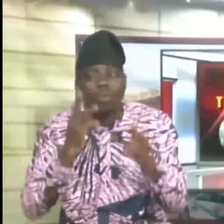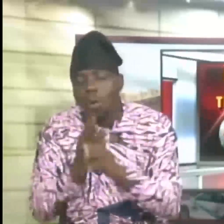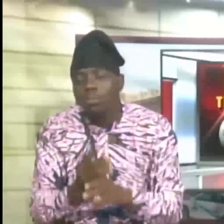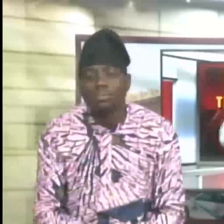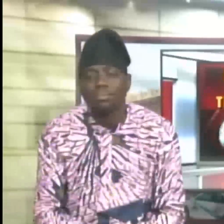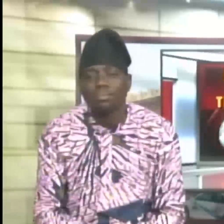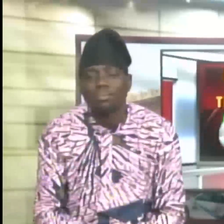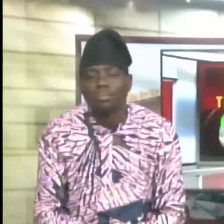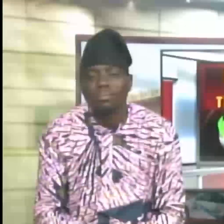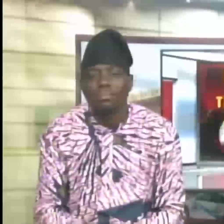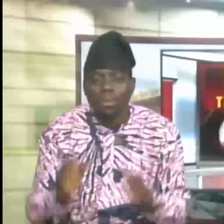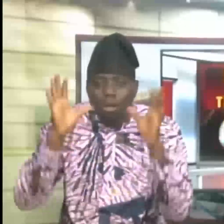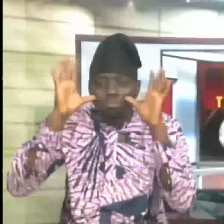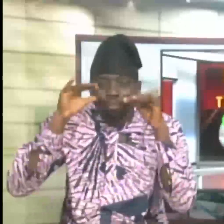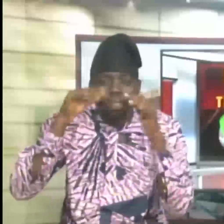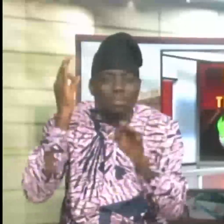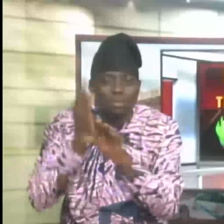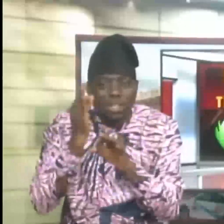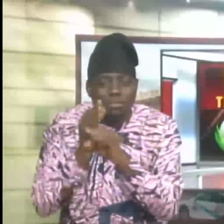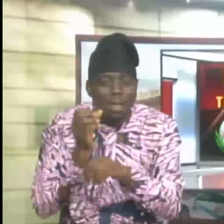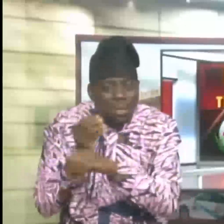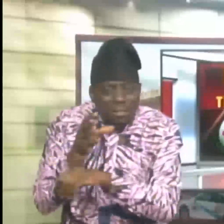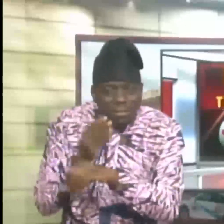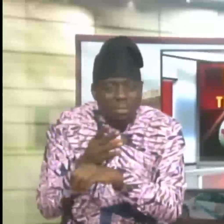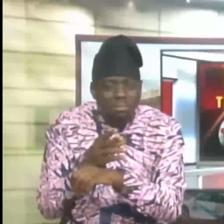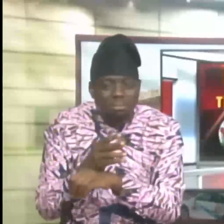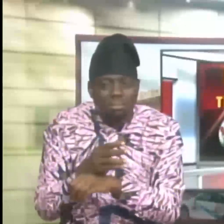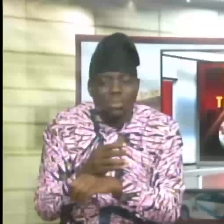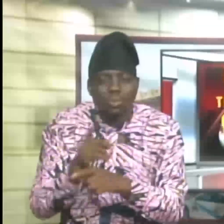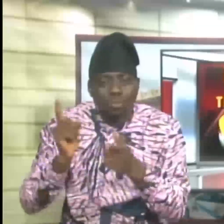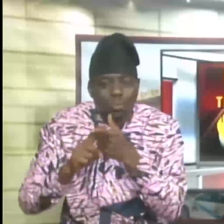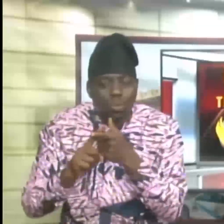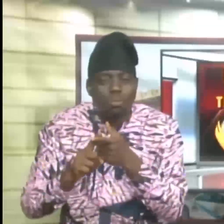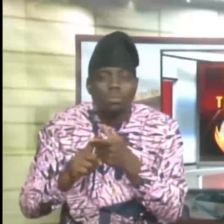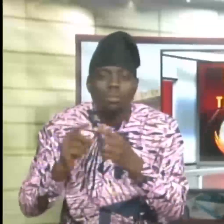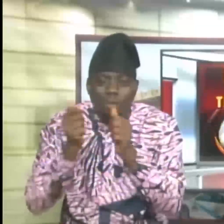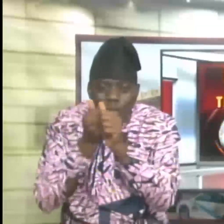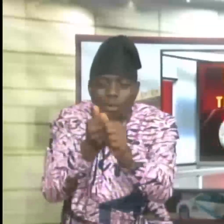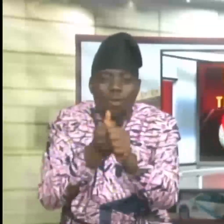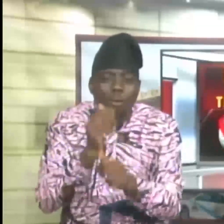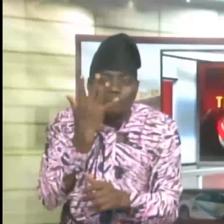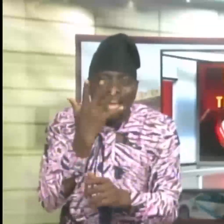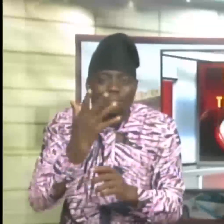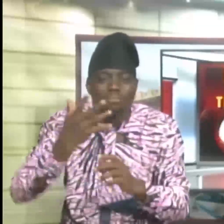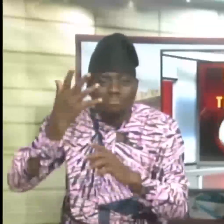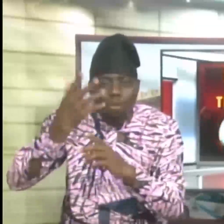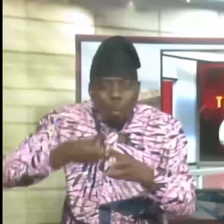Muslim faithful have been advised to strictly adhere to the five pillars of Islam, not only during the Ramadan